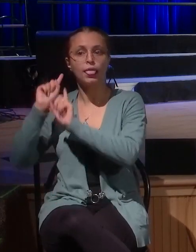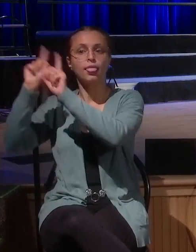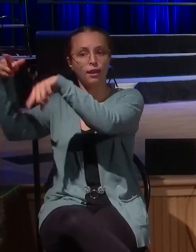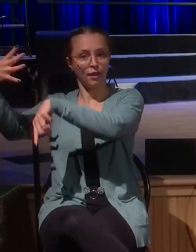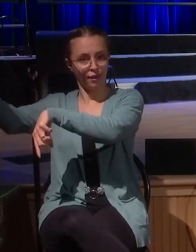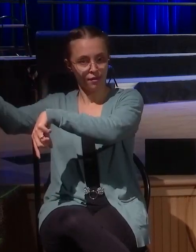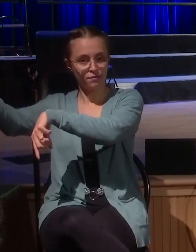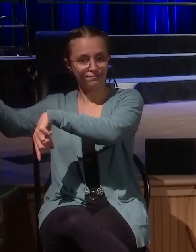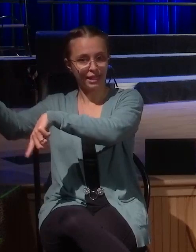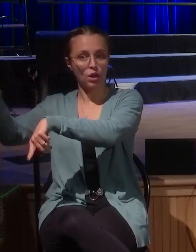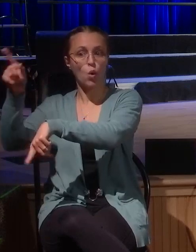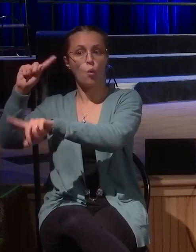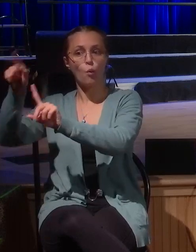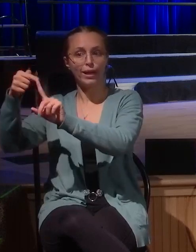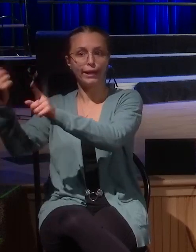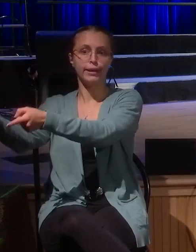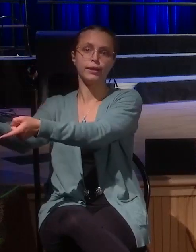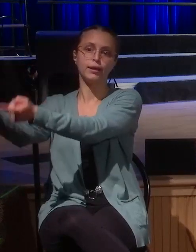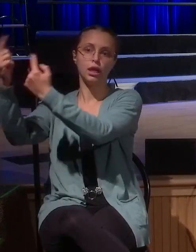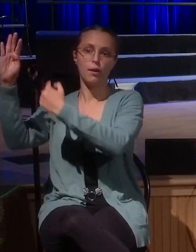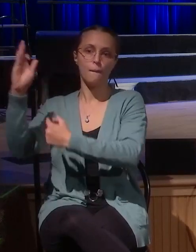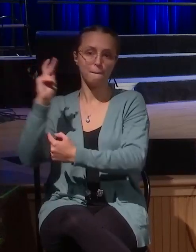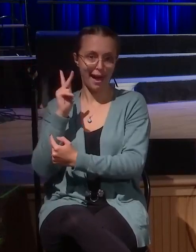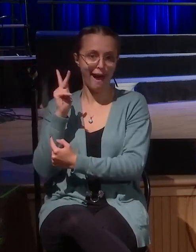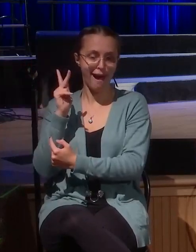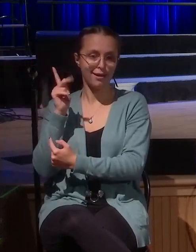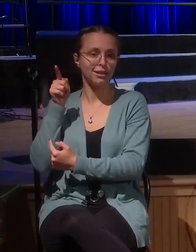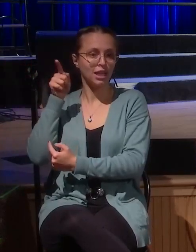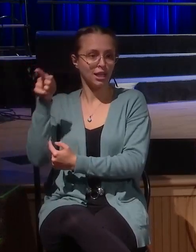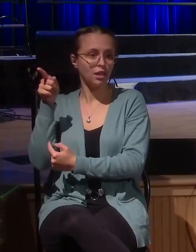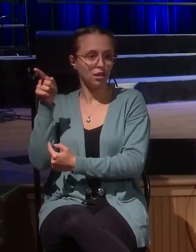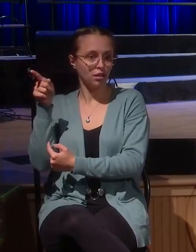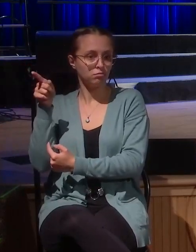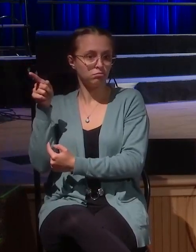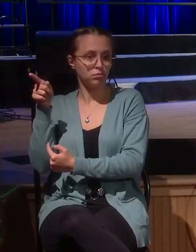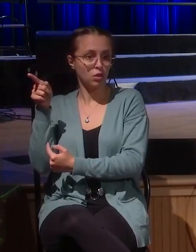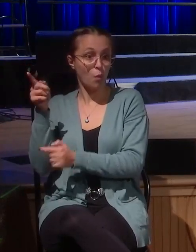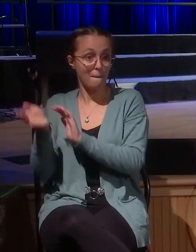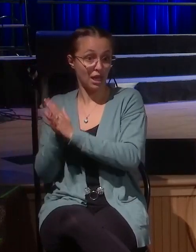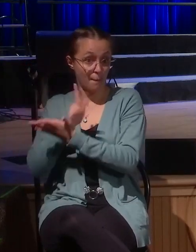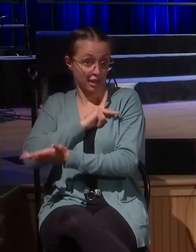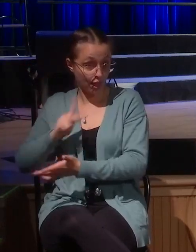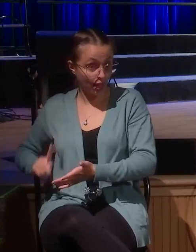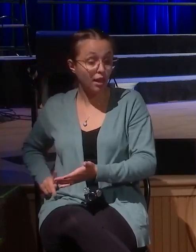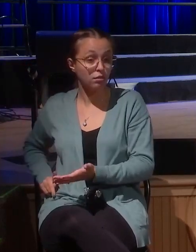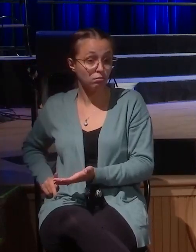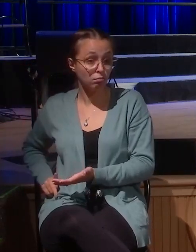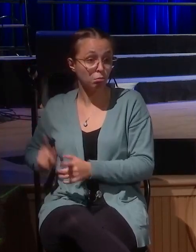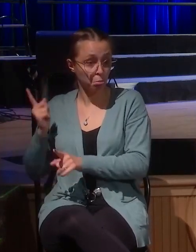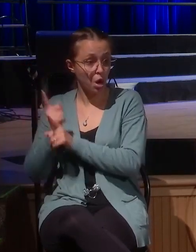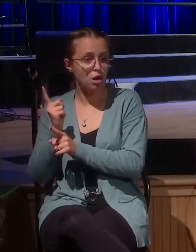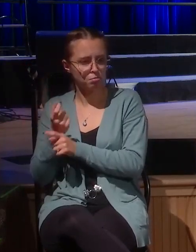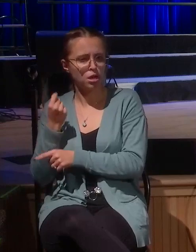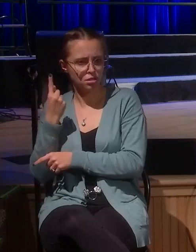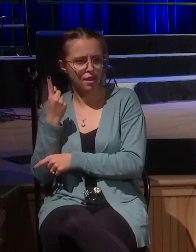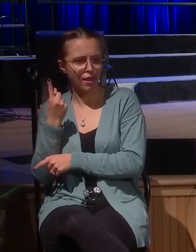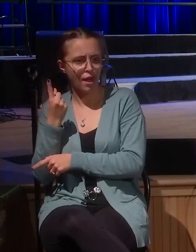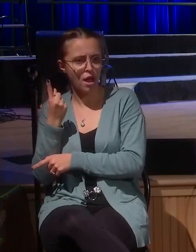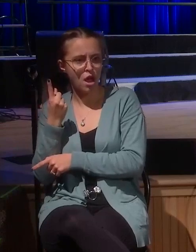this thing and he says, work while I'm away and when I return we'll see what happens. So the question is, what is this